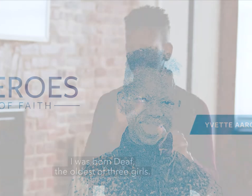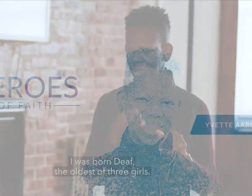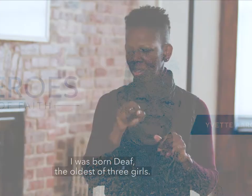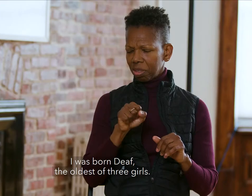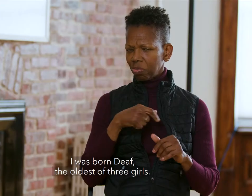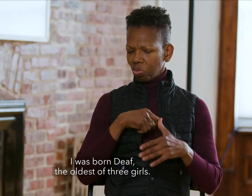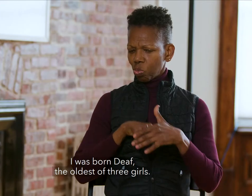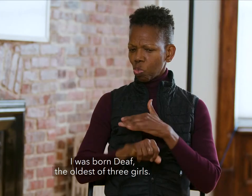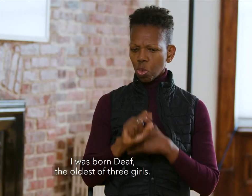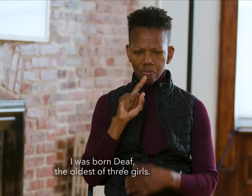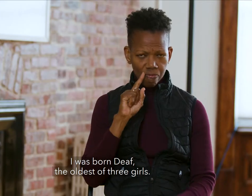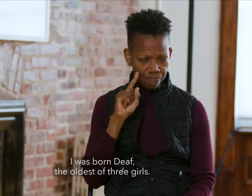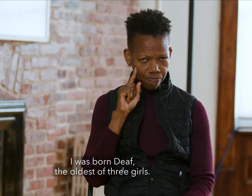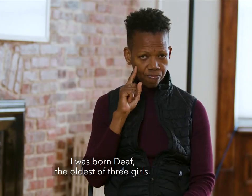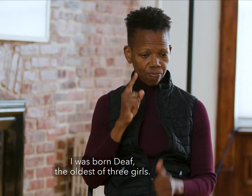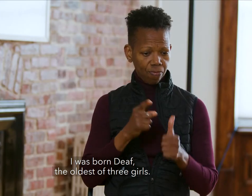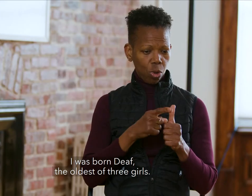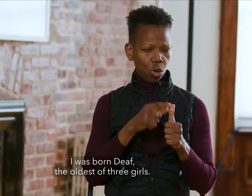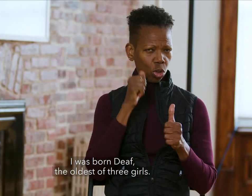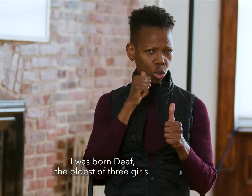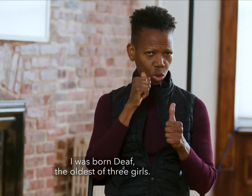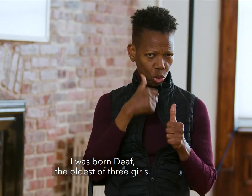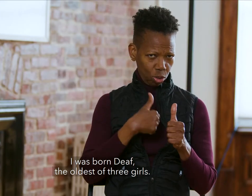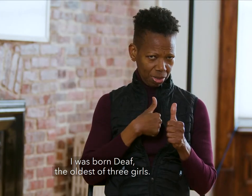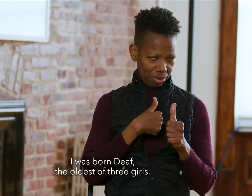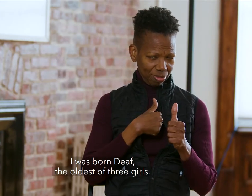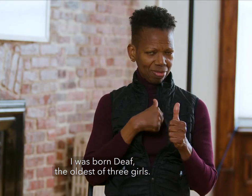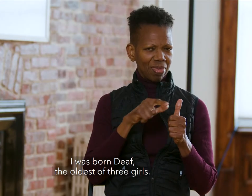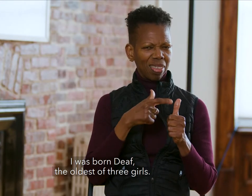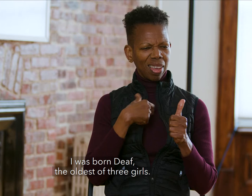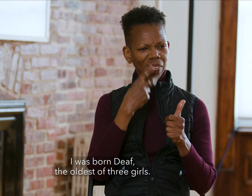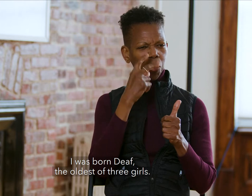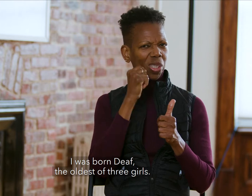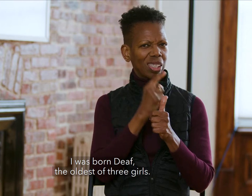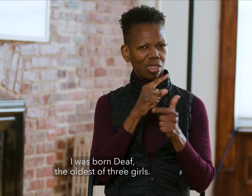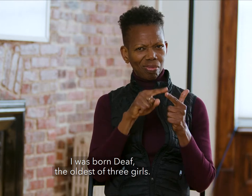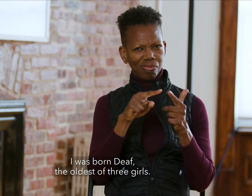I was born deaf, the oldest of three girls.